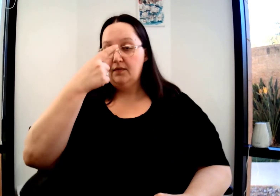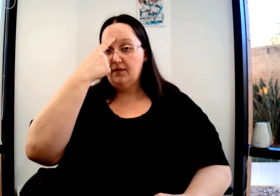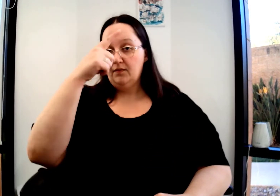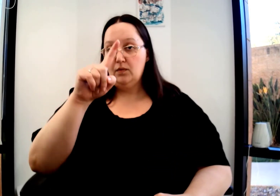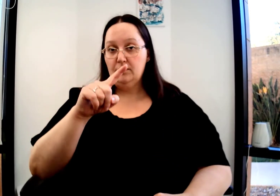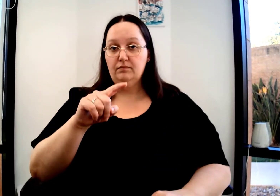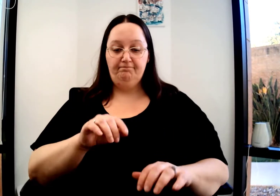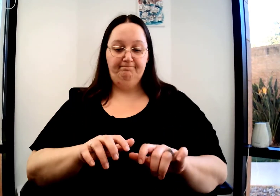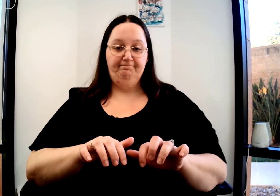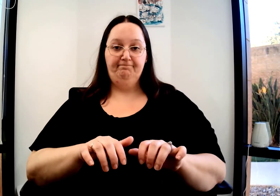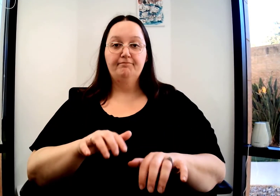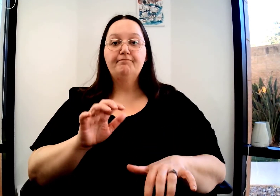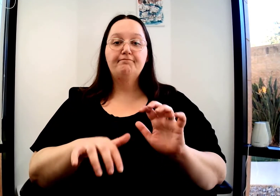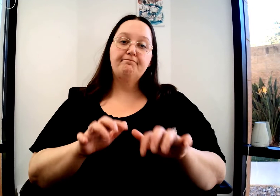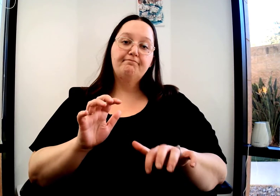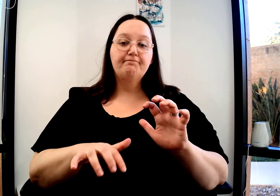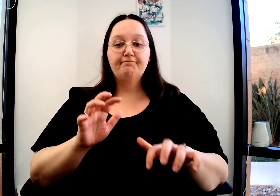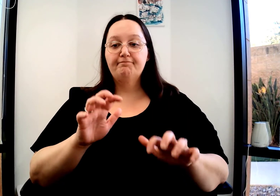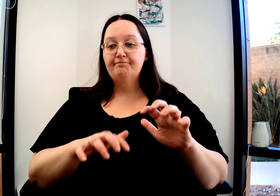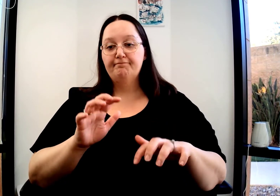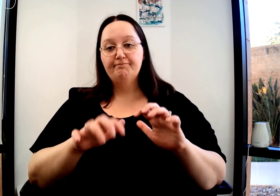The sign to type, as in the verb typing.